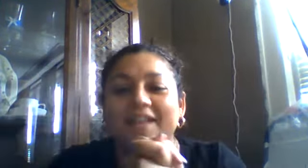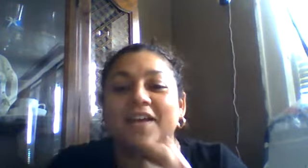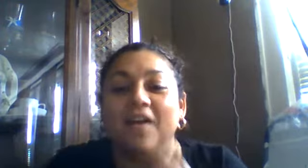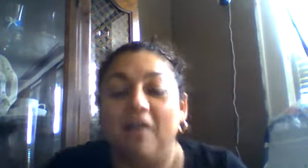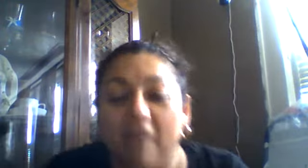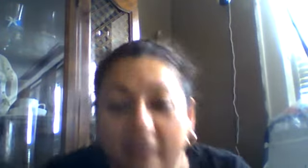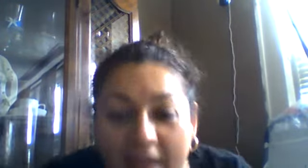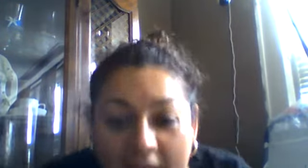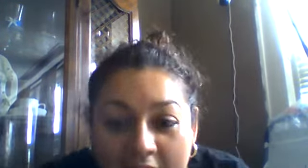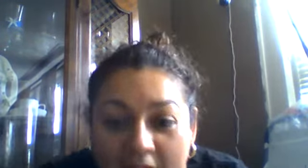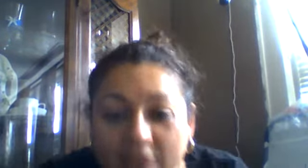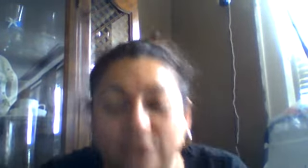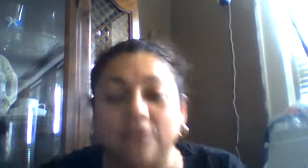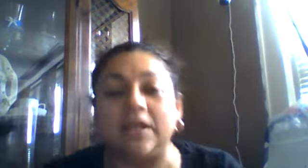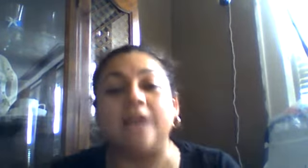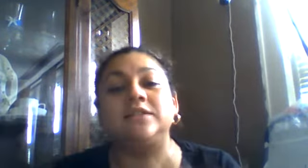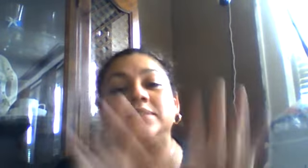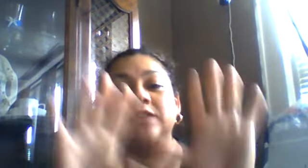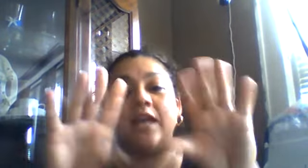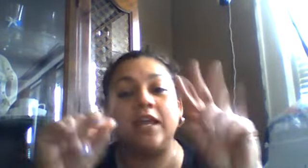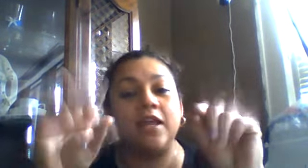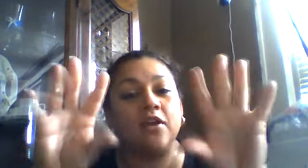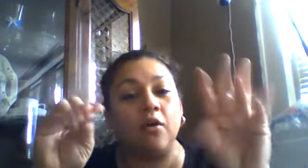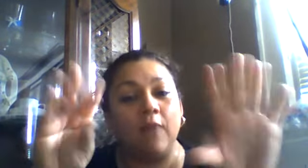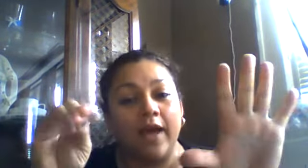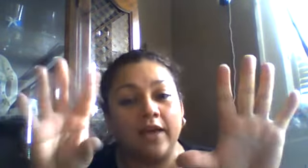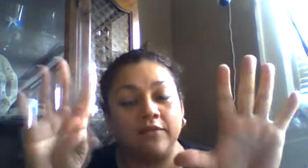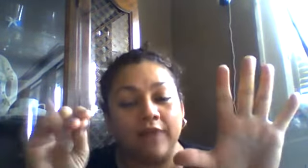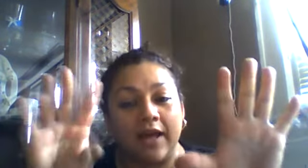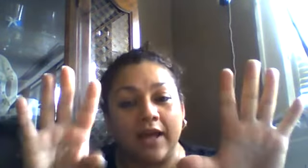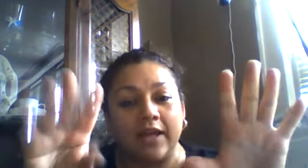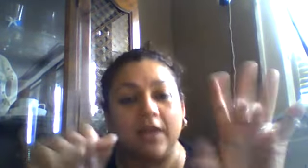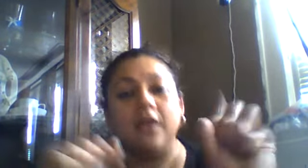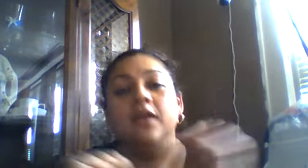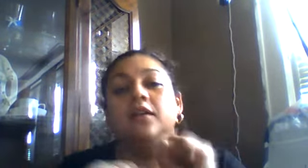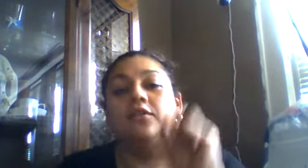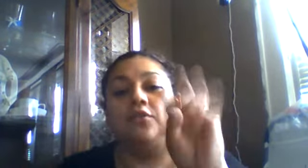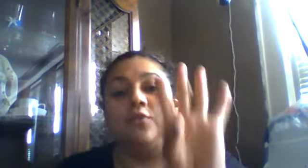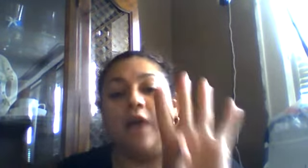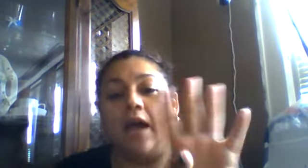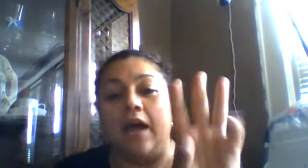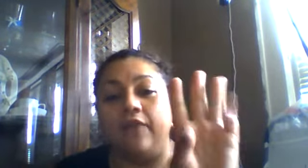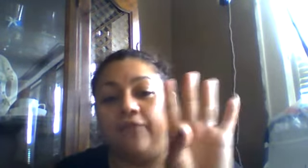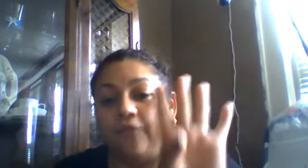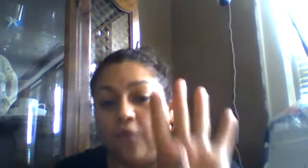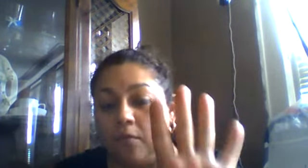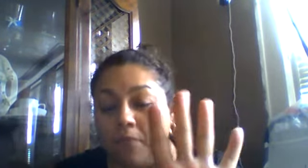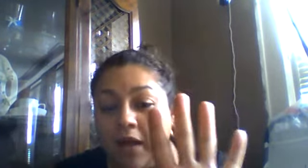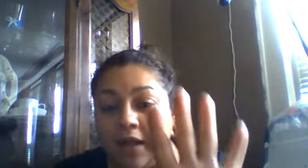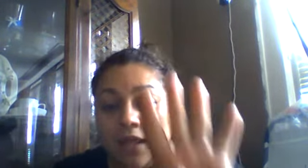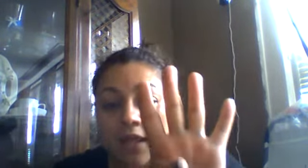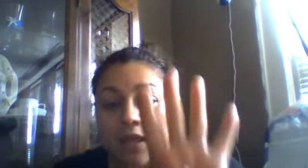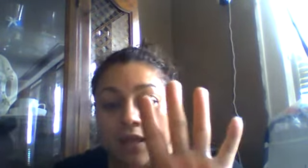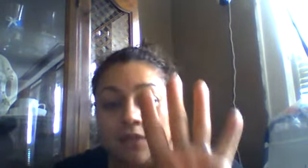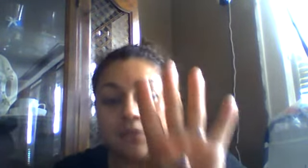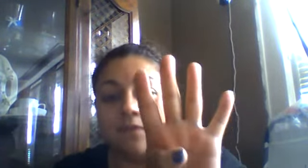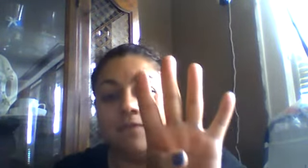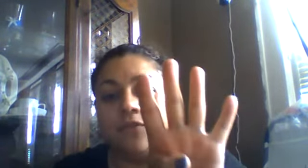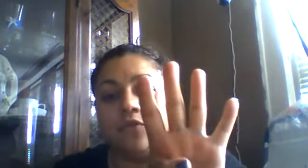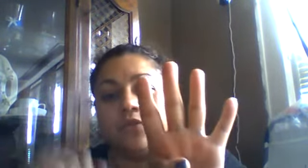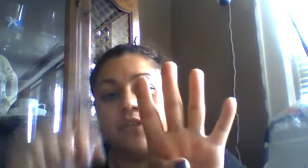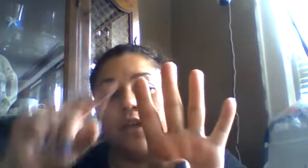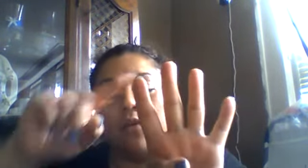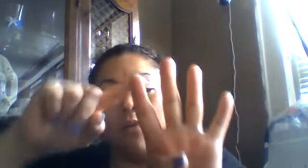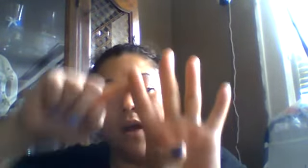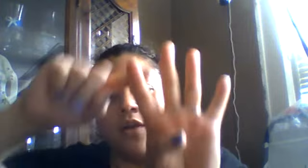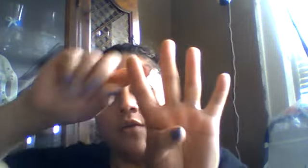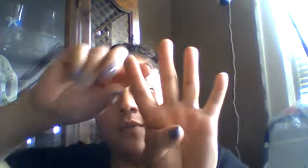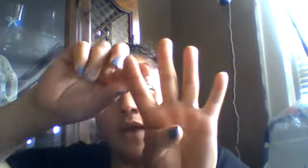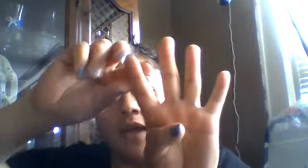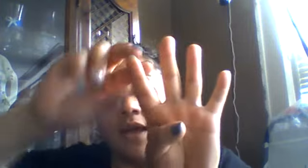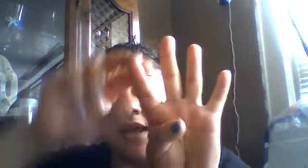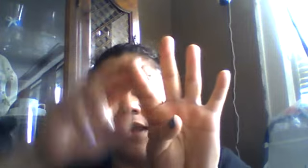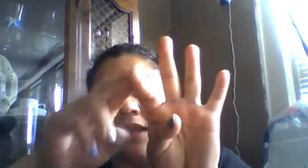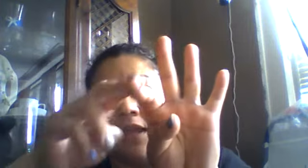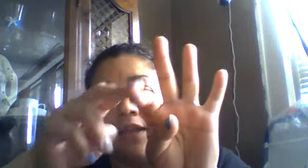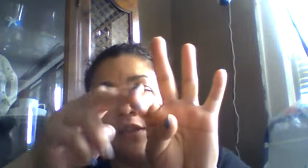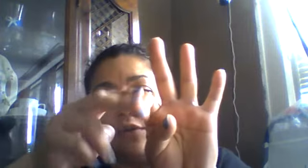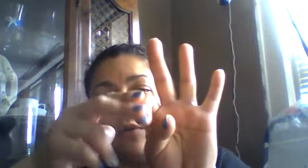Okay, so that's taking away, right? You have four monkeys. You take one away and you